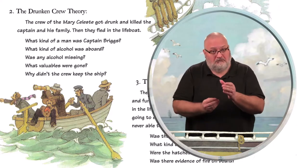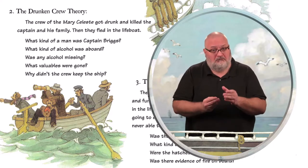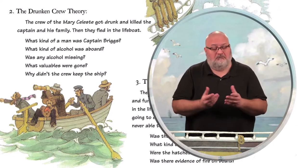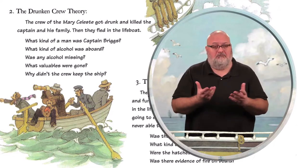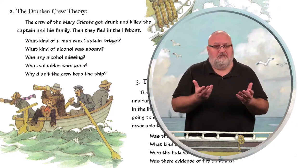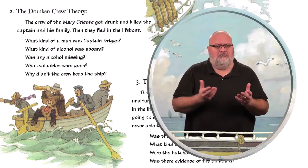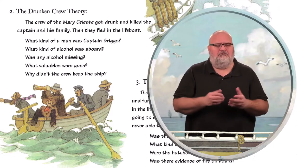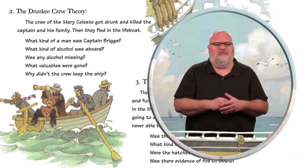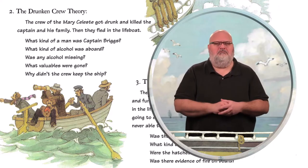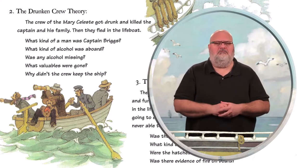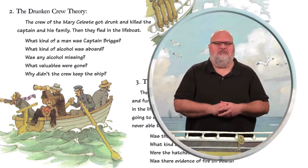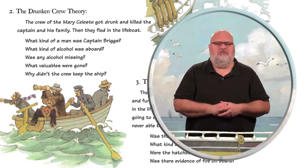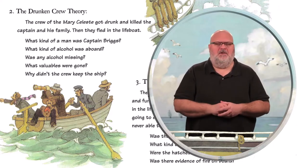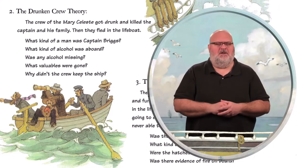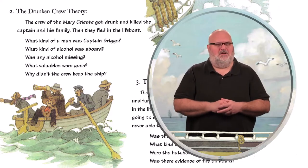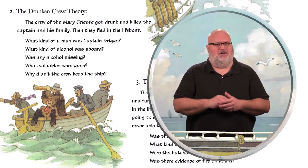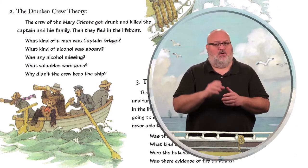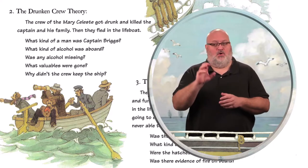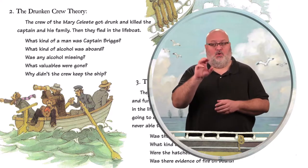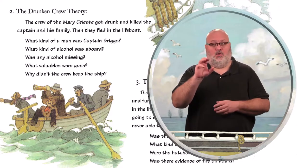What valuables were gone?